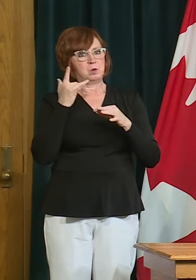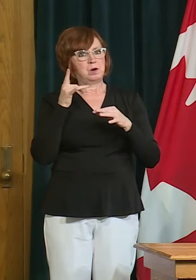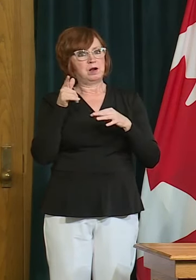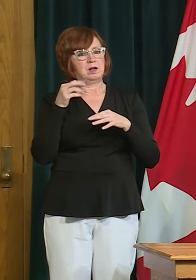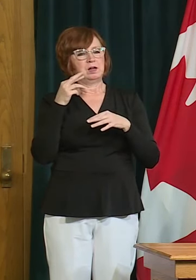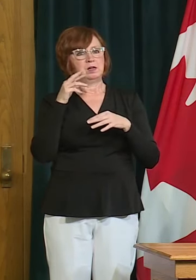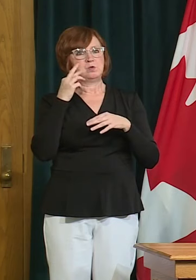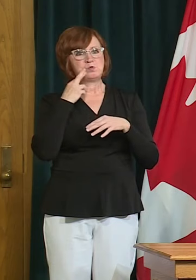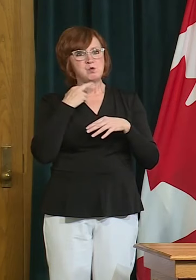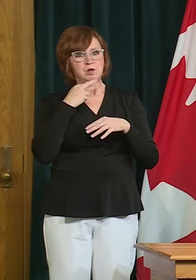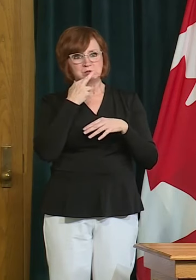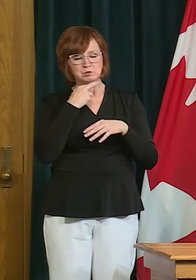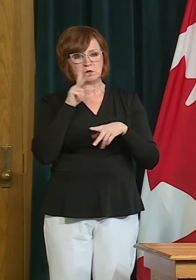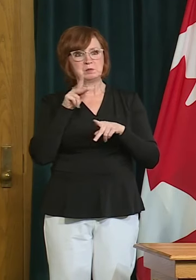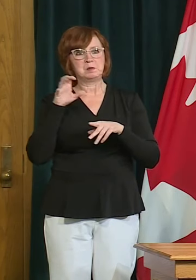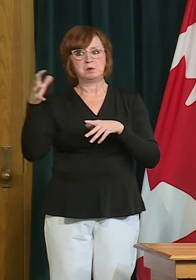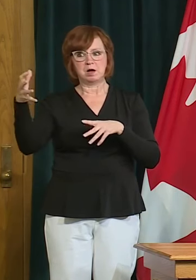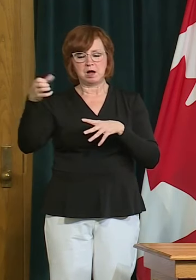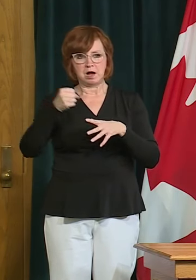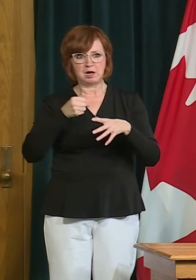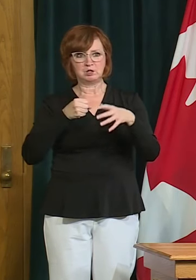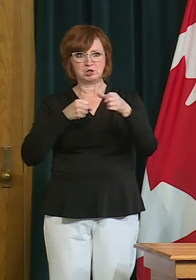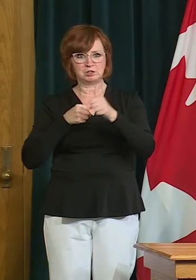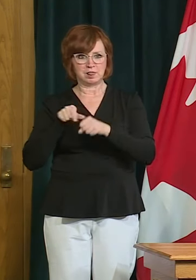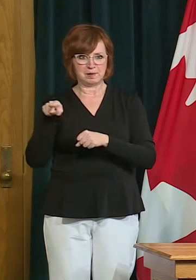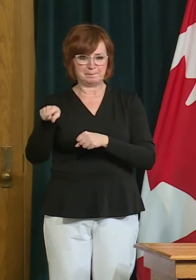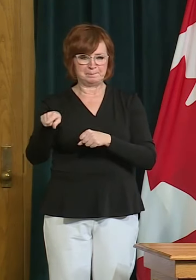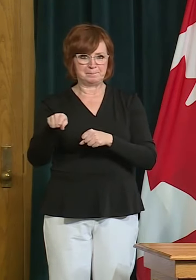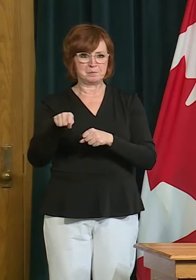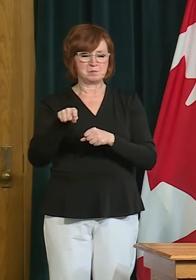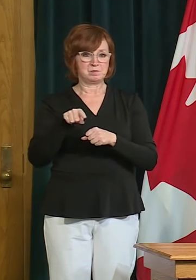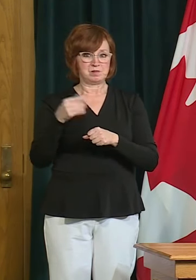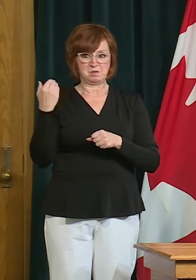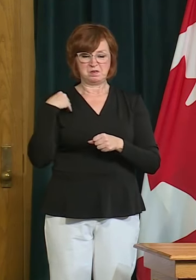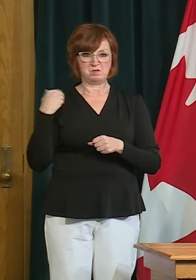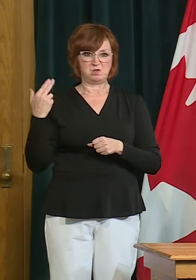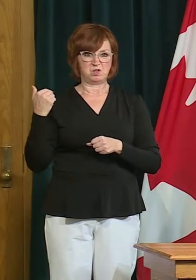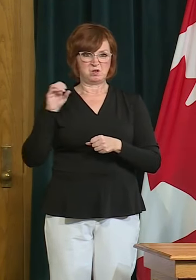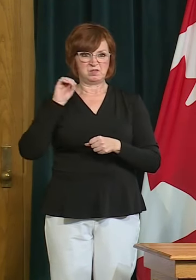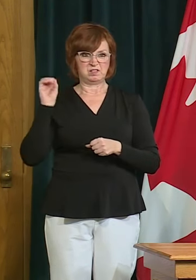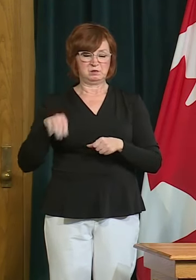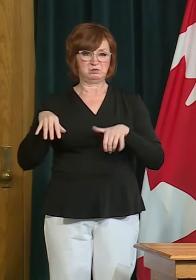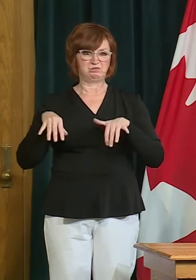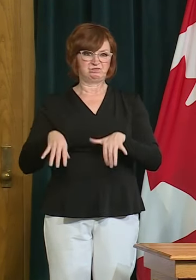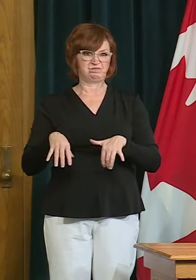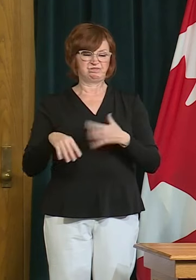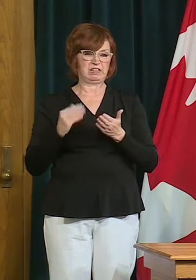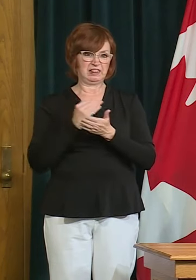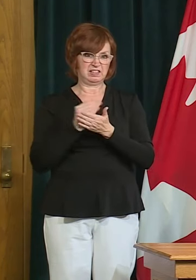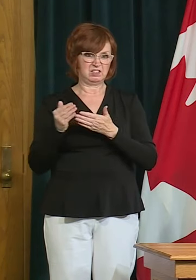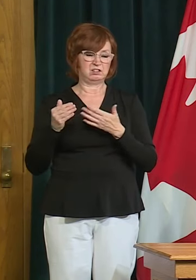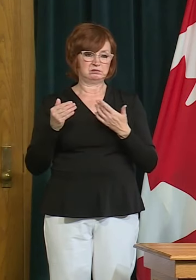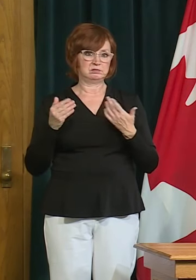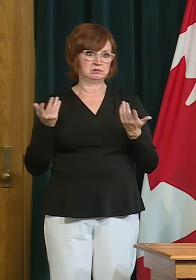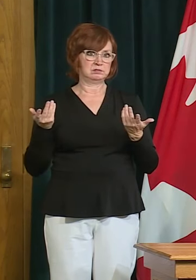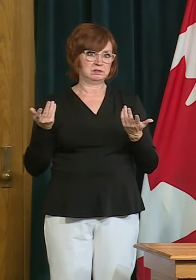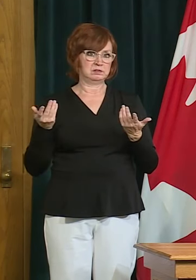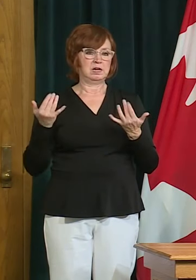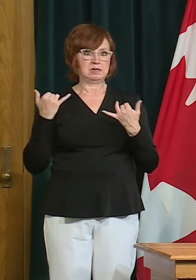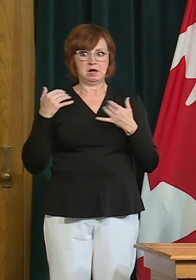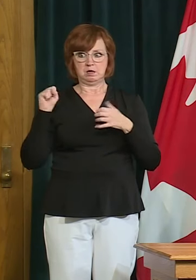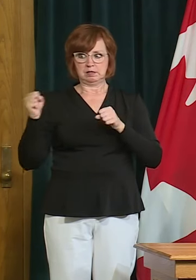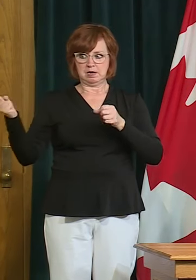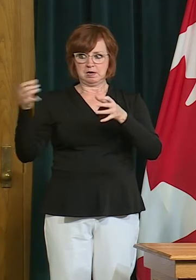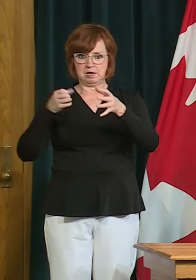13 percent of the uh of the workplace that uh was not able to attend over the course of the last two months now we need